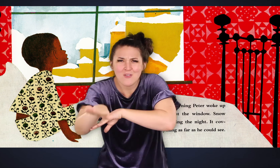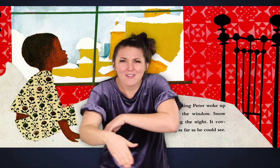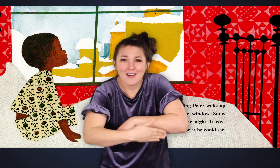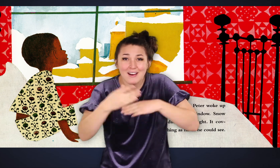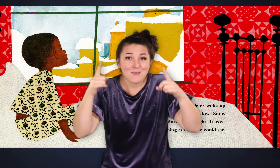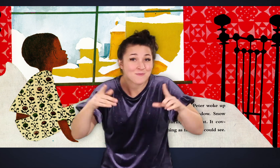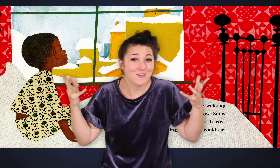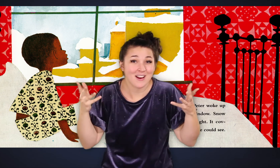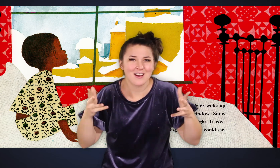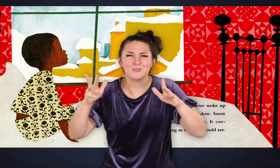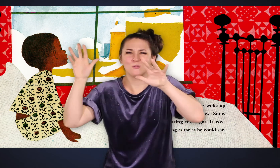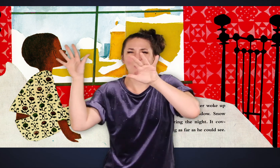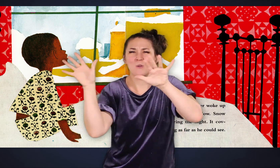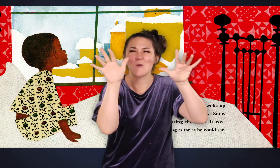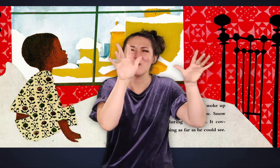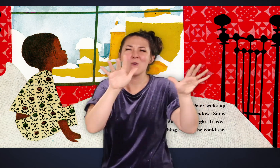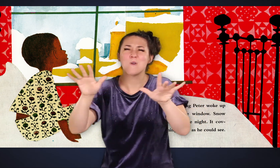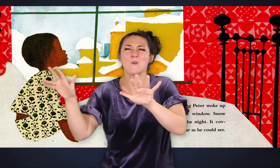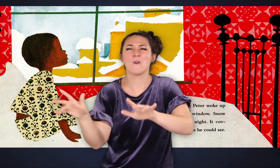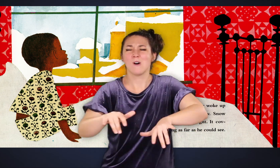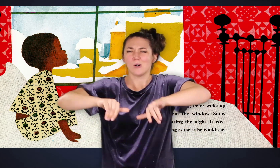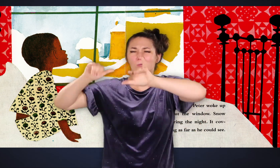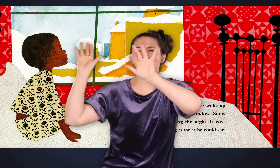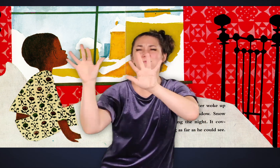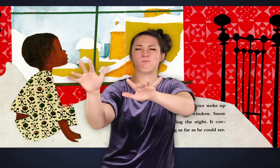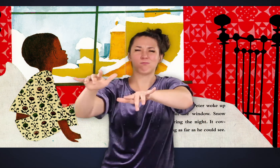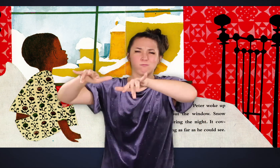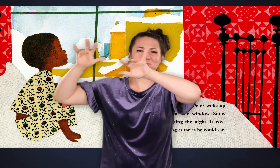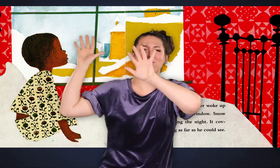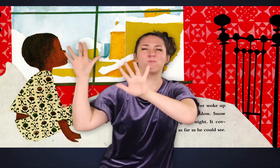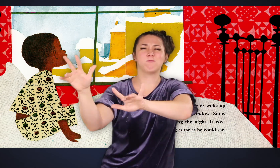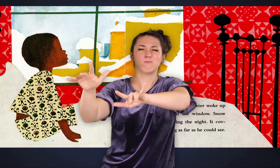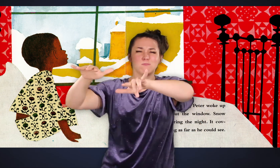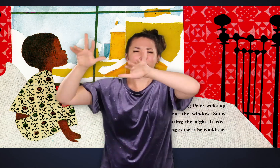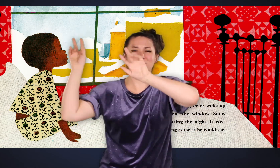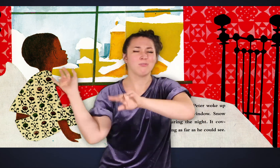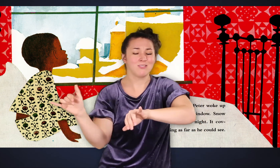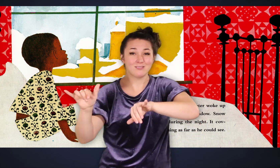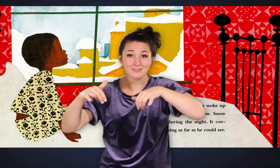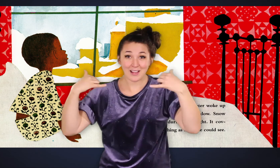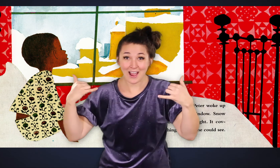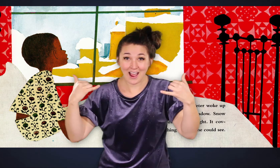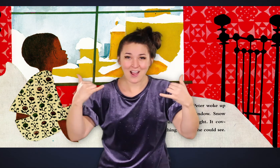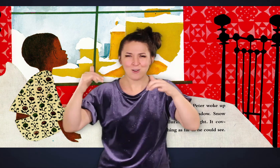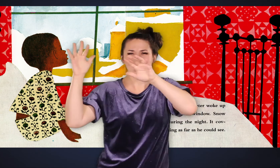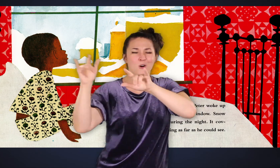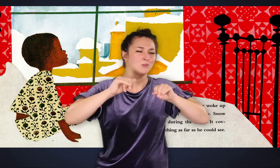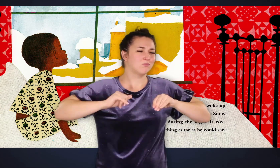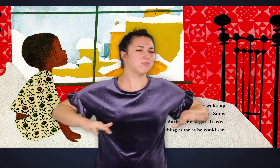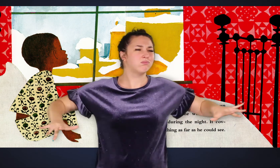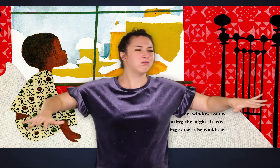Snow had fallen during the night. It covered everything as far as he could see.